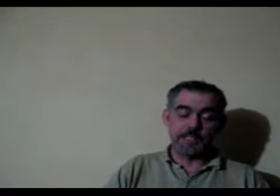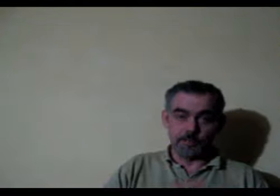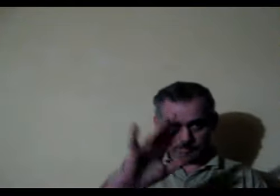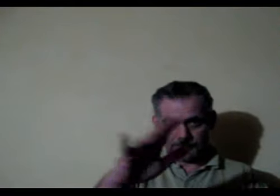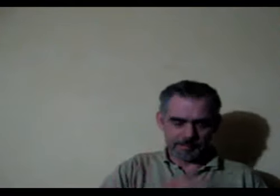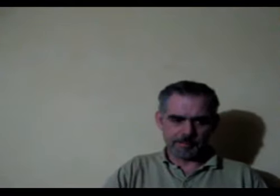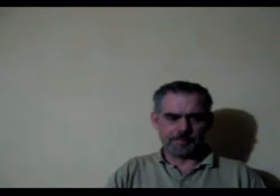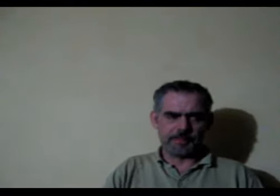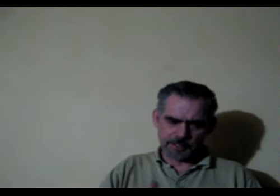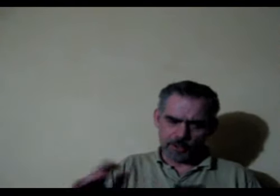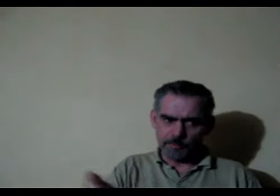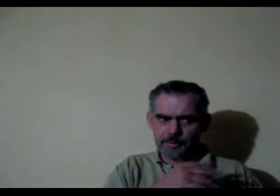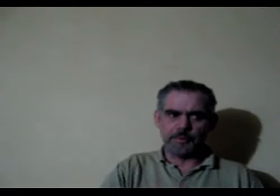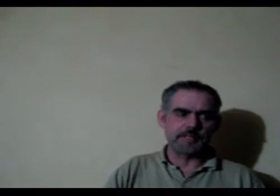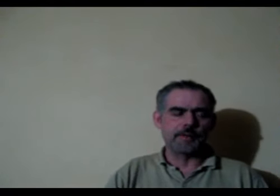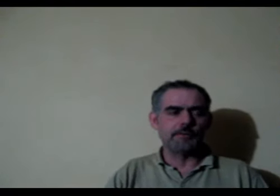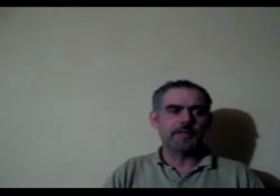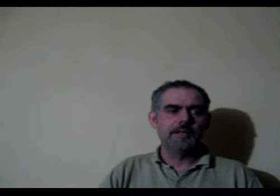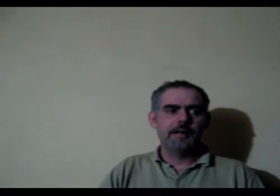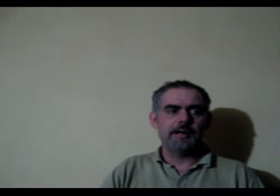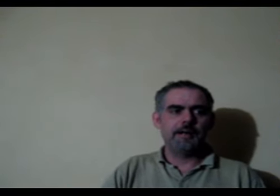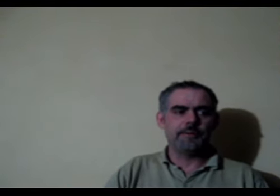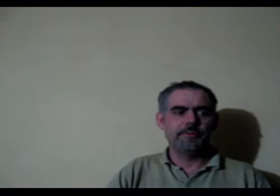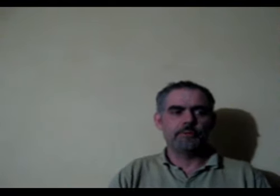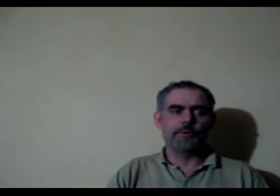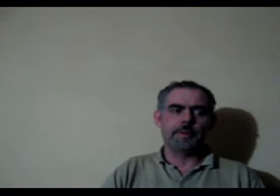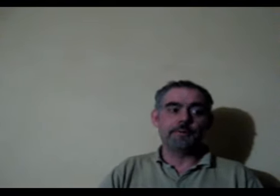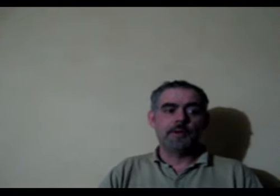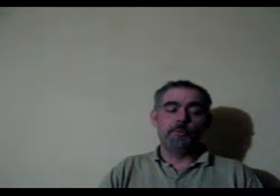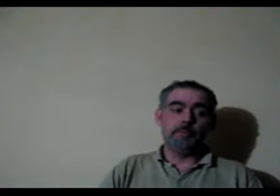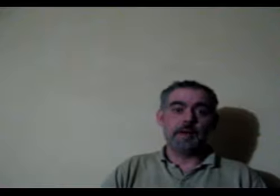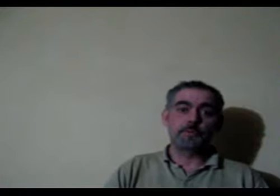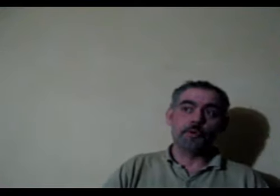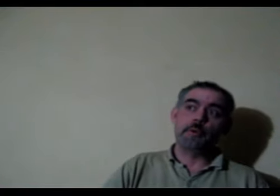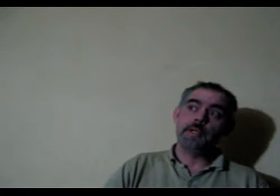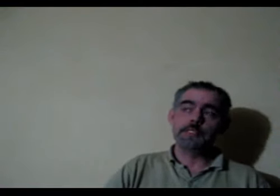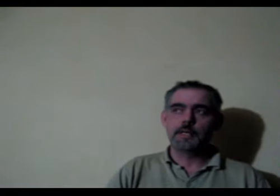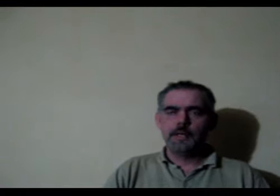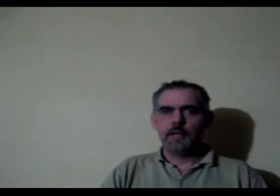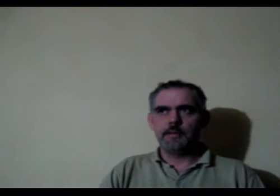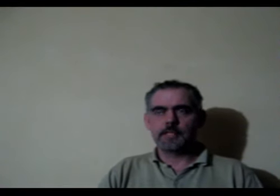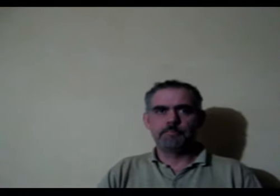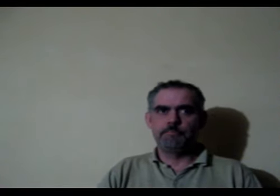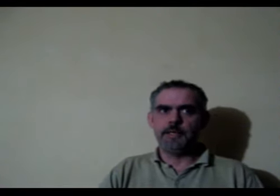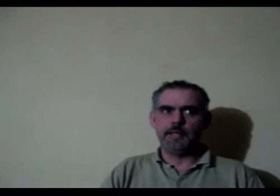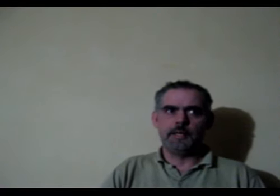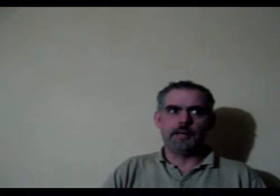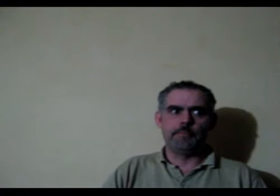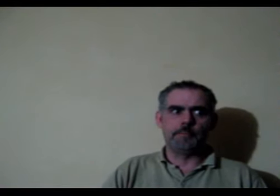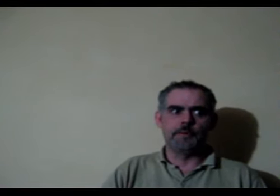still I think that's gone but there was that old thought about women have smaller brains and that's been a